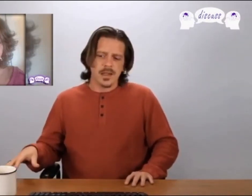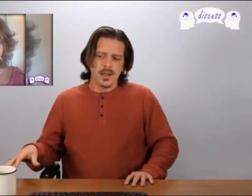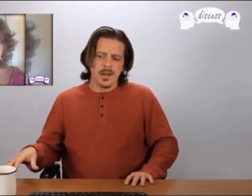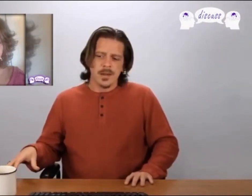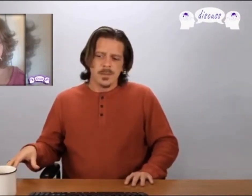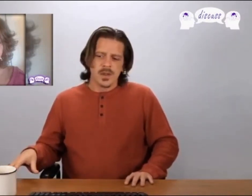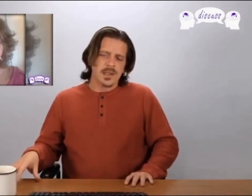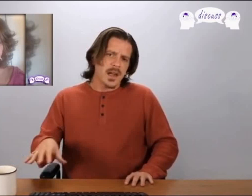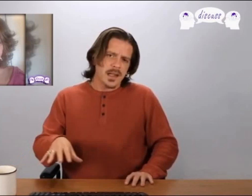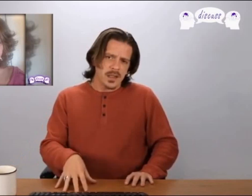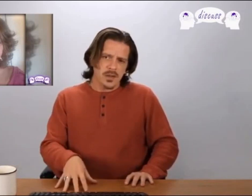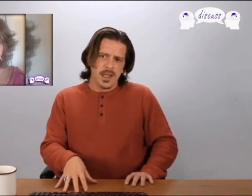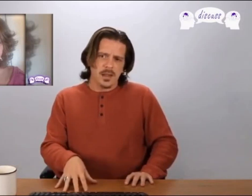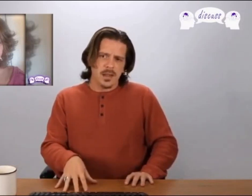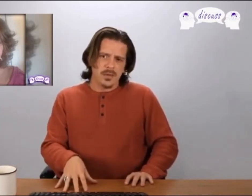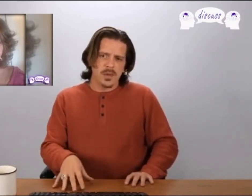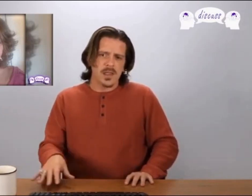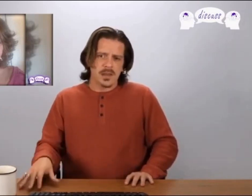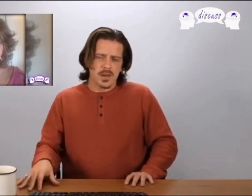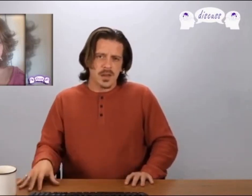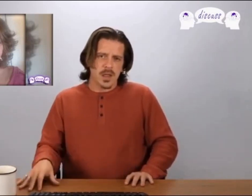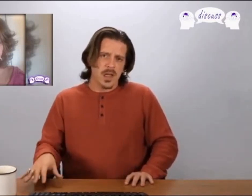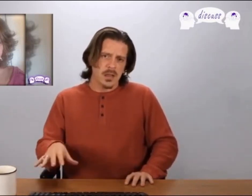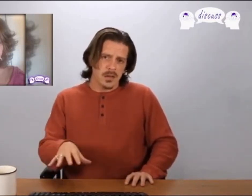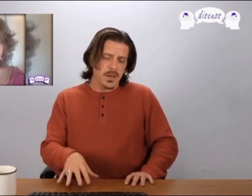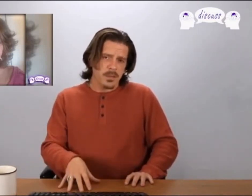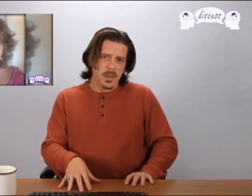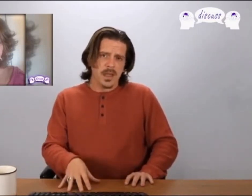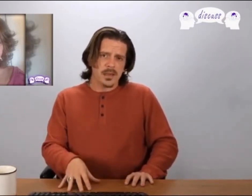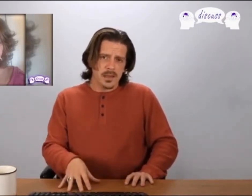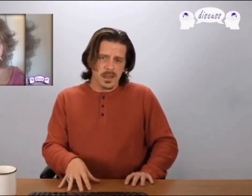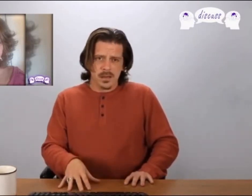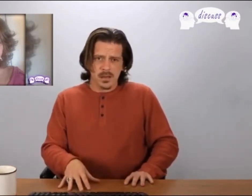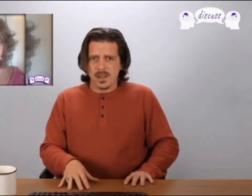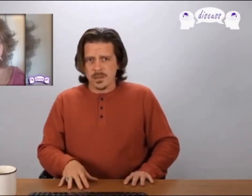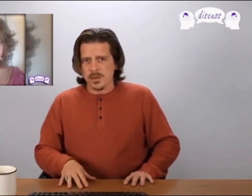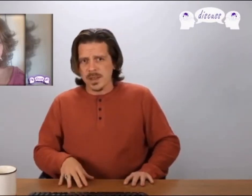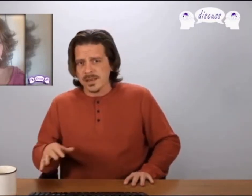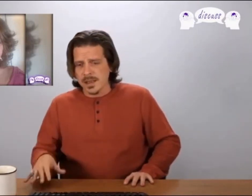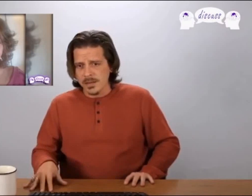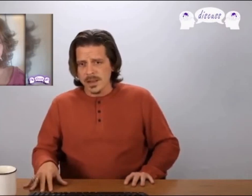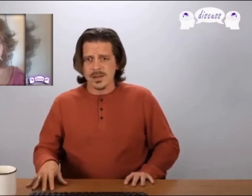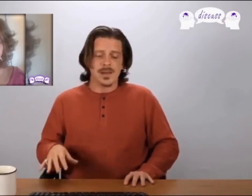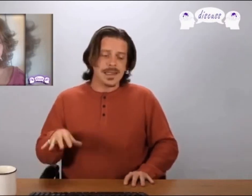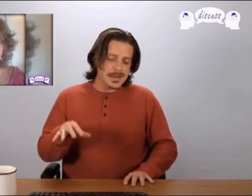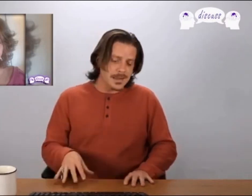to tie the Q a non group since the FBI did declare them possible domestic terrorists so this is